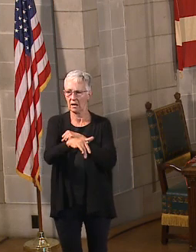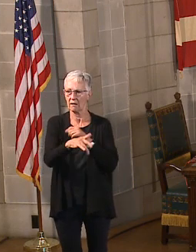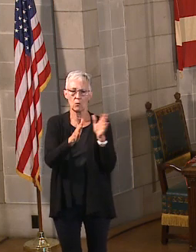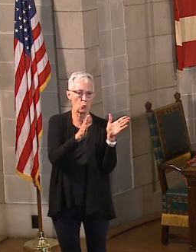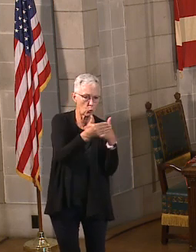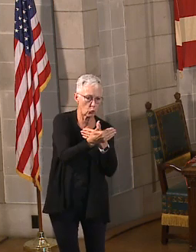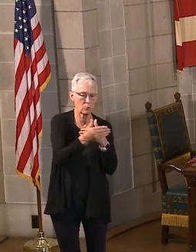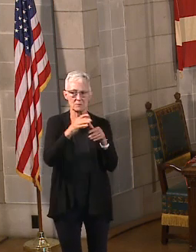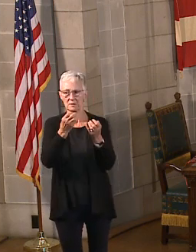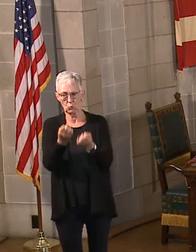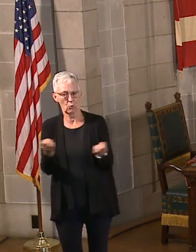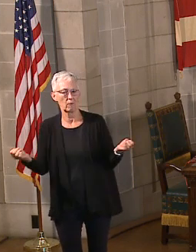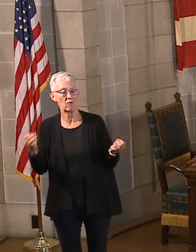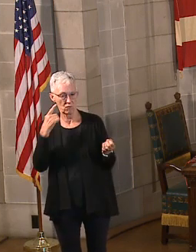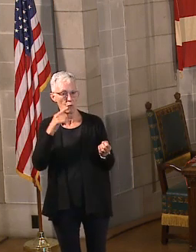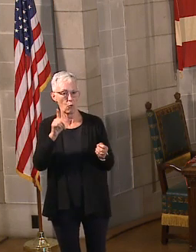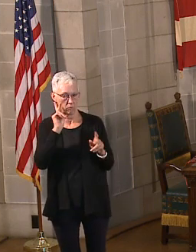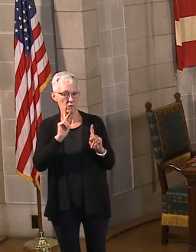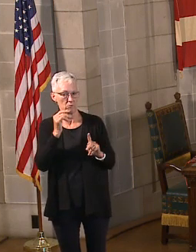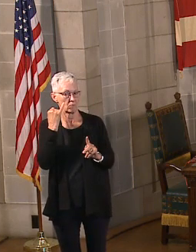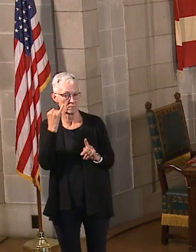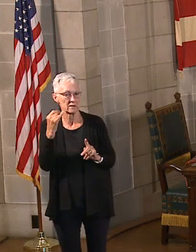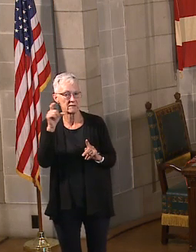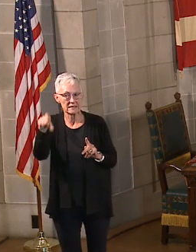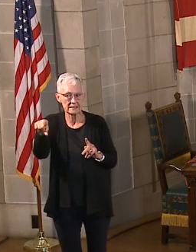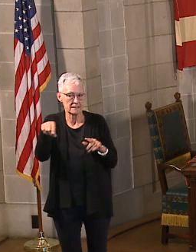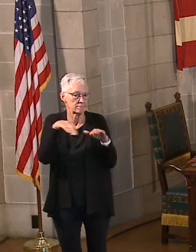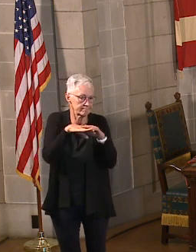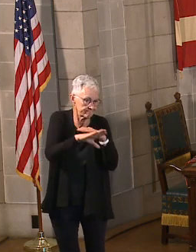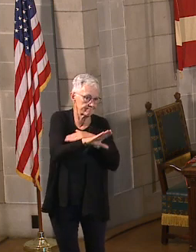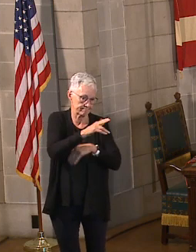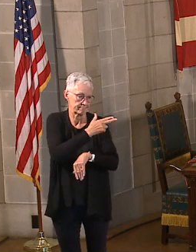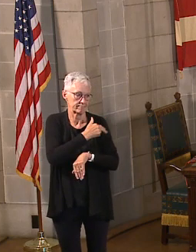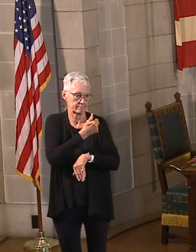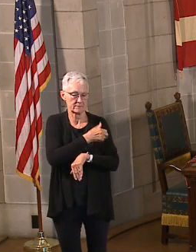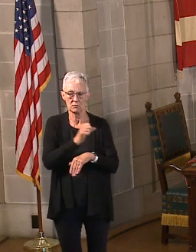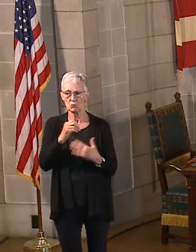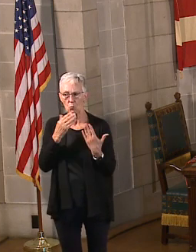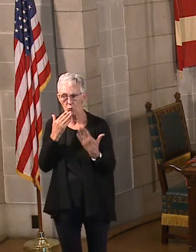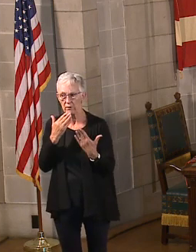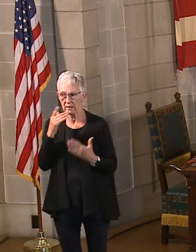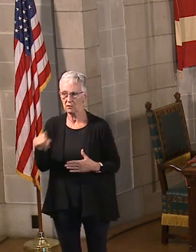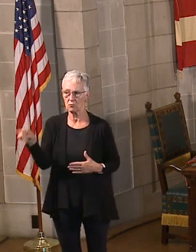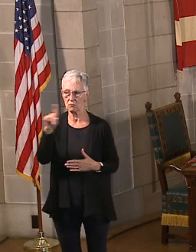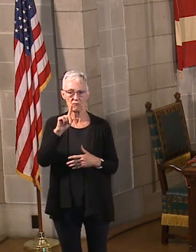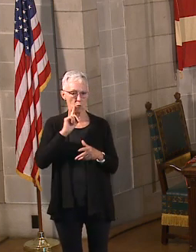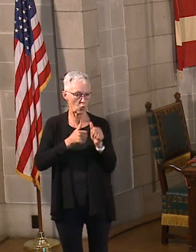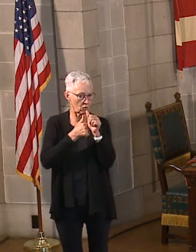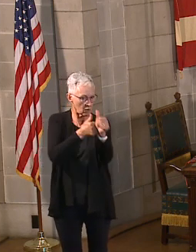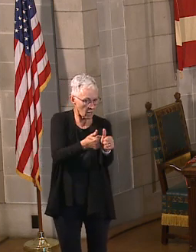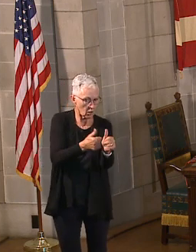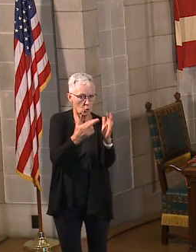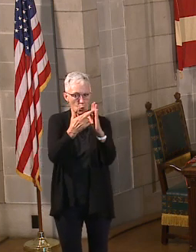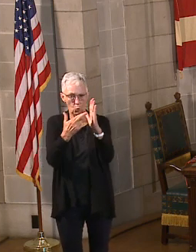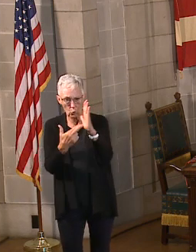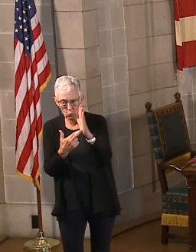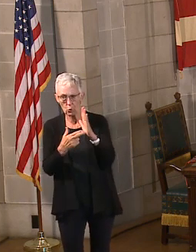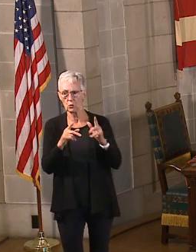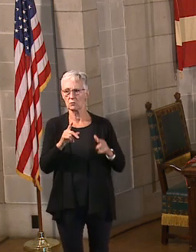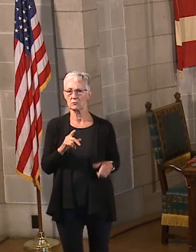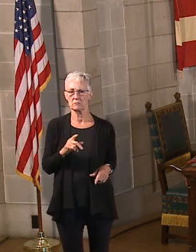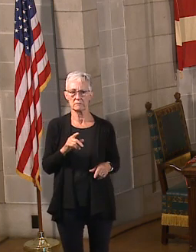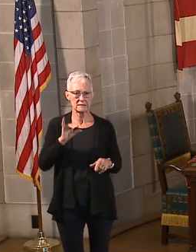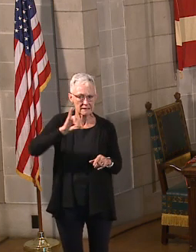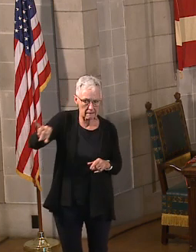successful with regard to that. So thank you to all the Nebraskans who have sacrificed to be able to make sure they've limited their mobility, they've stayed